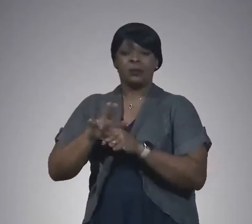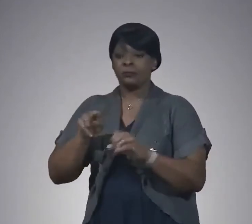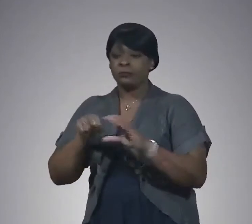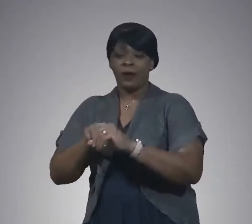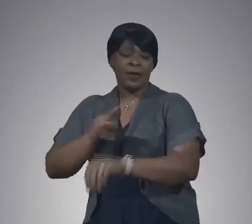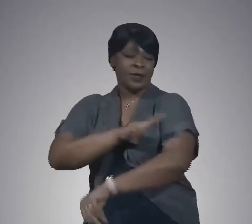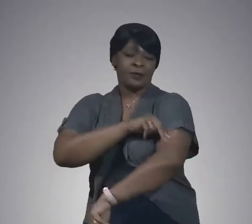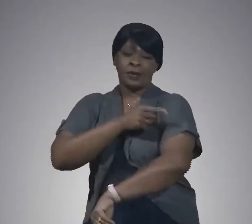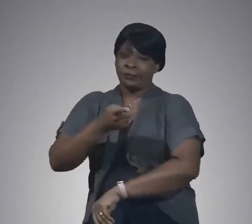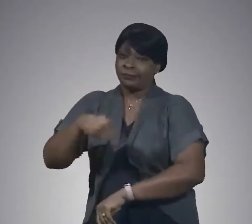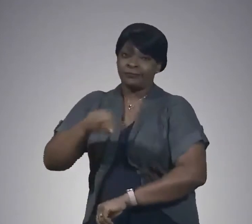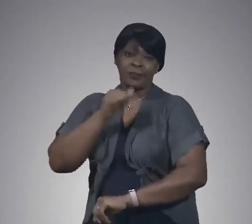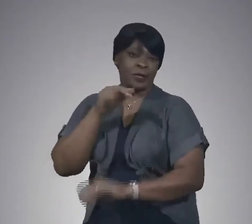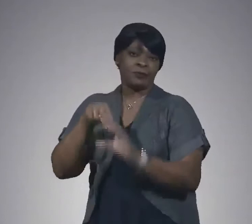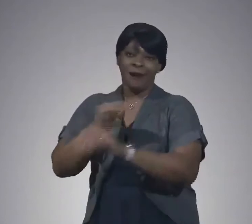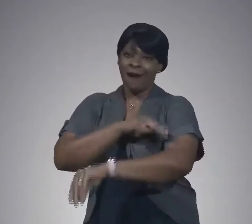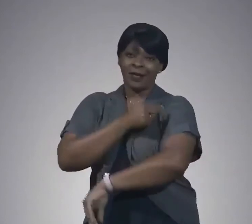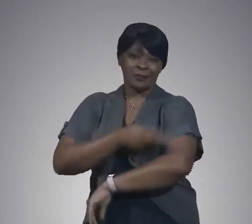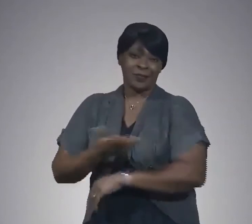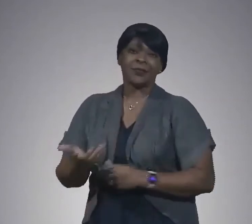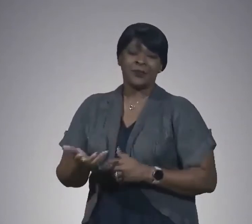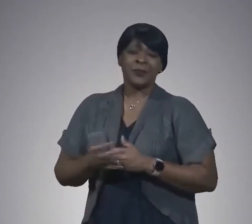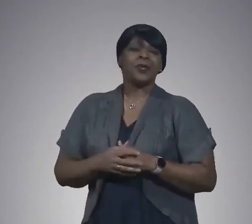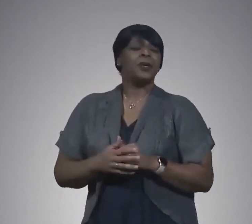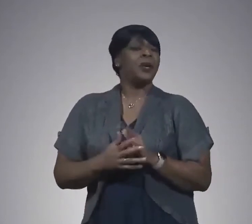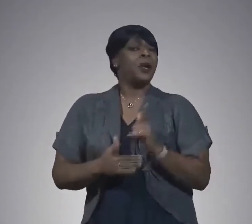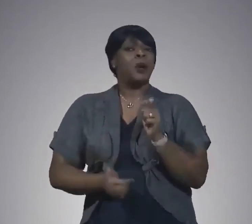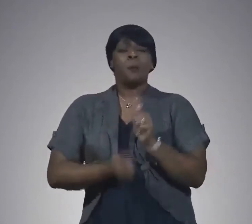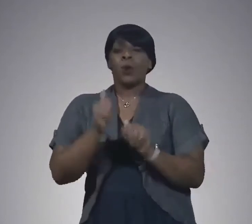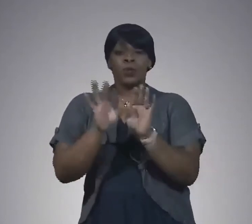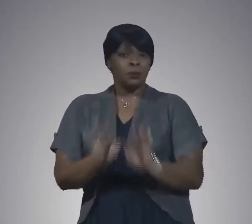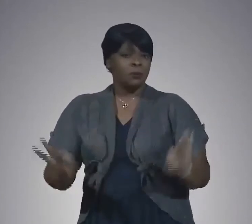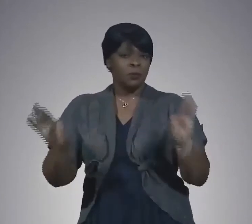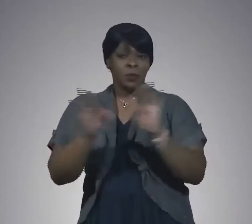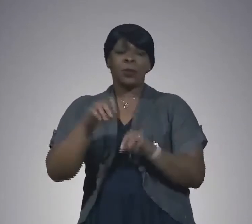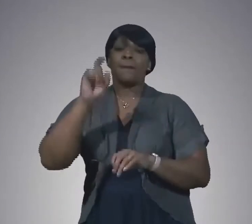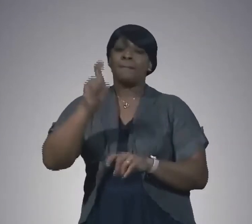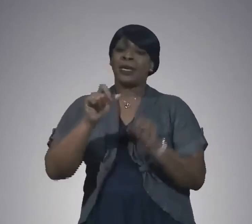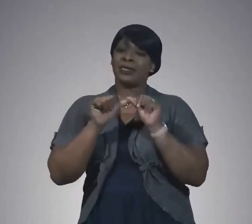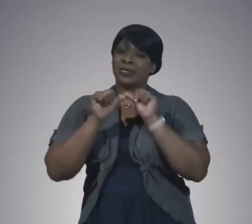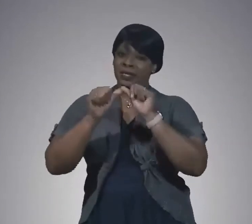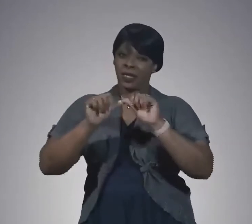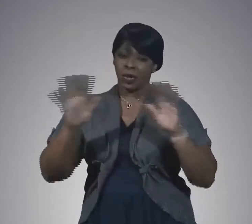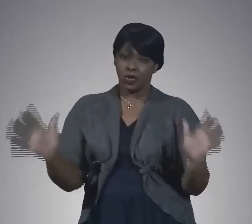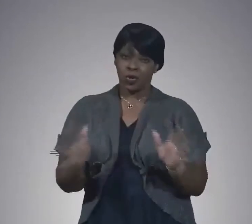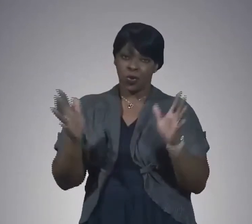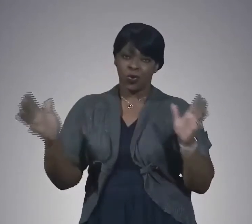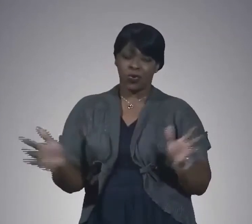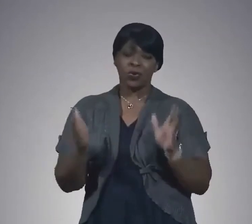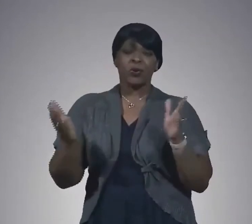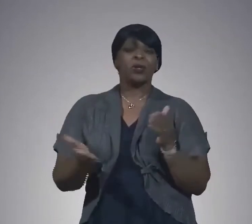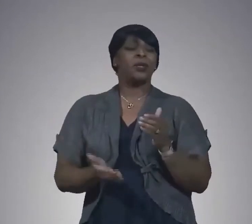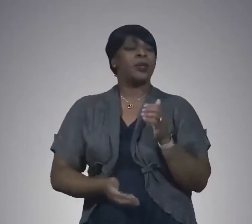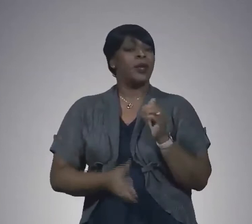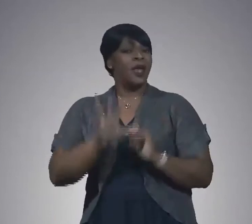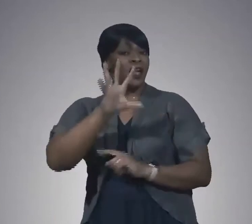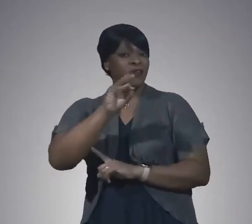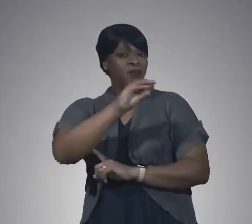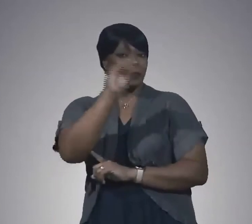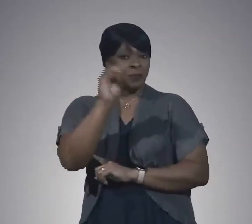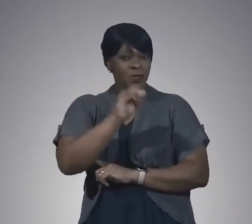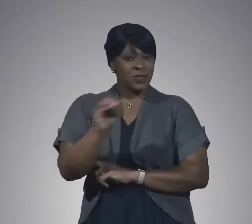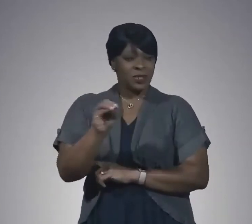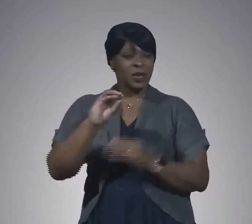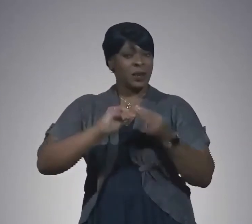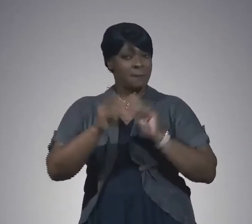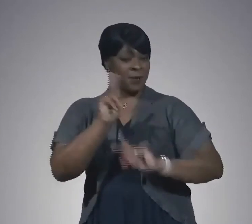require hospitalization. But more importantly, we must continue to encourage the almost 50 percent of